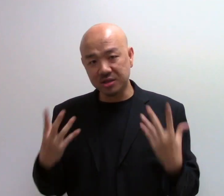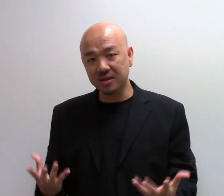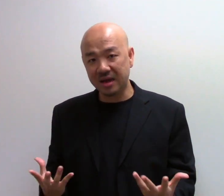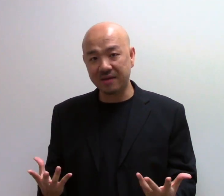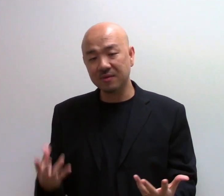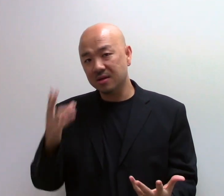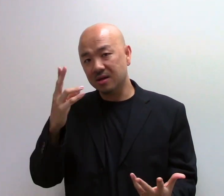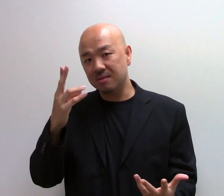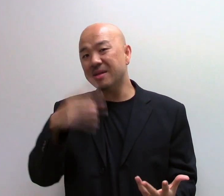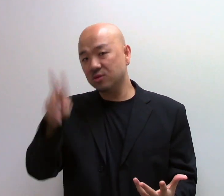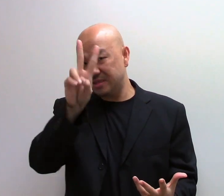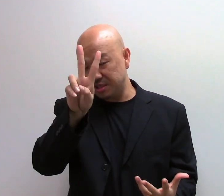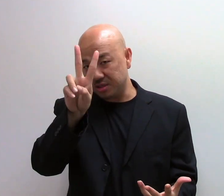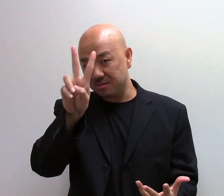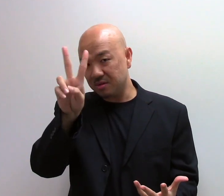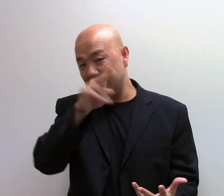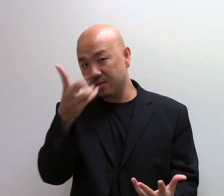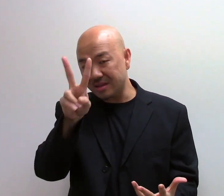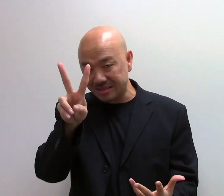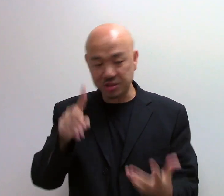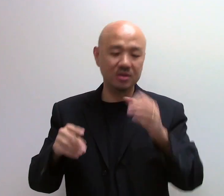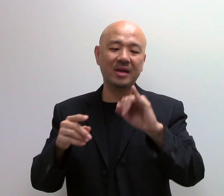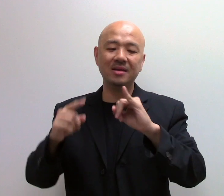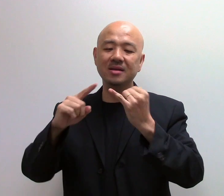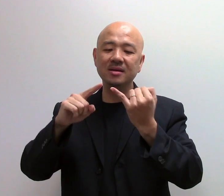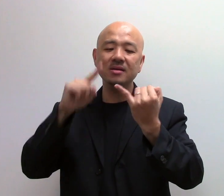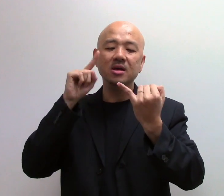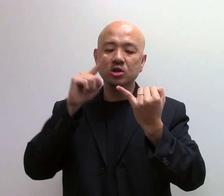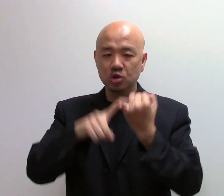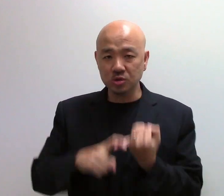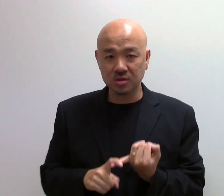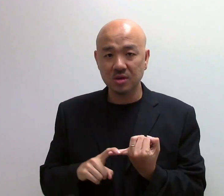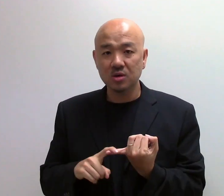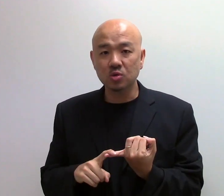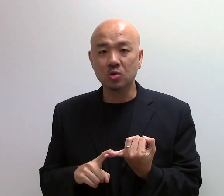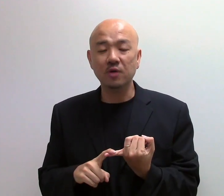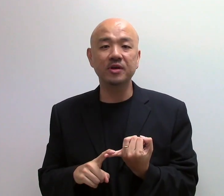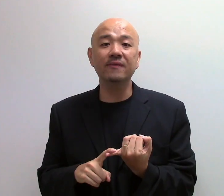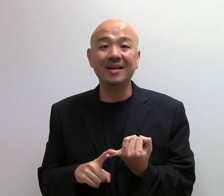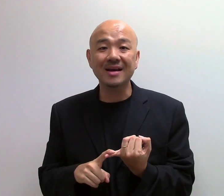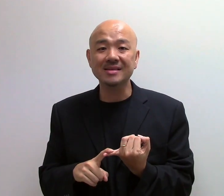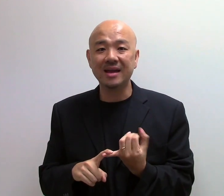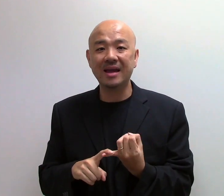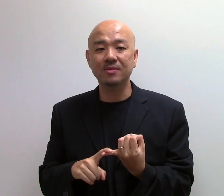actually have made 2 decisions. Or either one decision. You can either choose to continue the class and